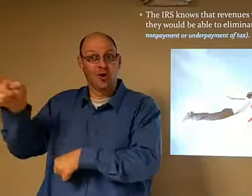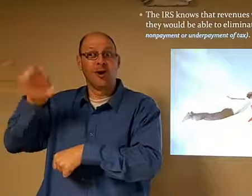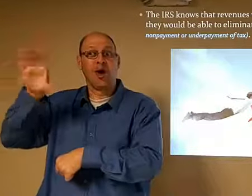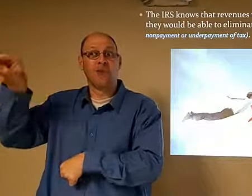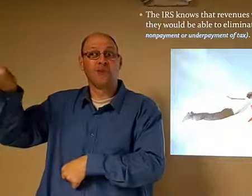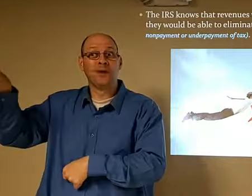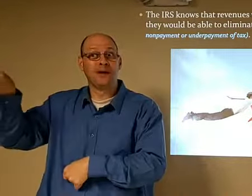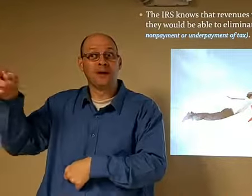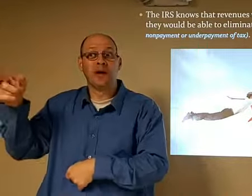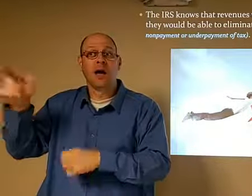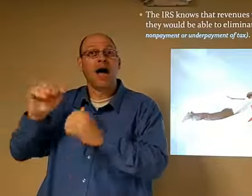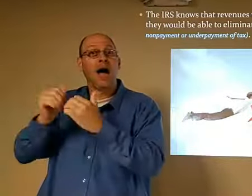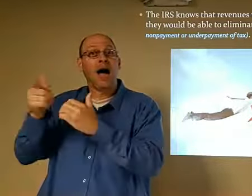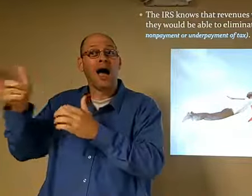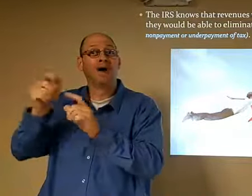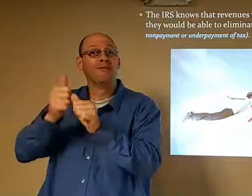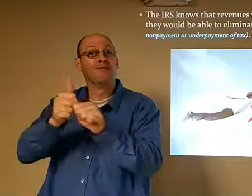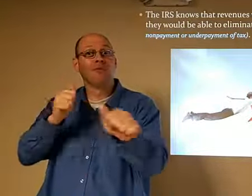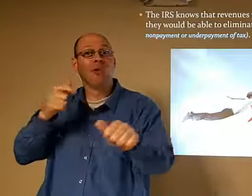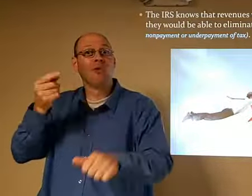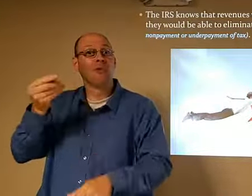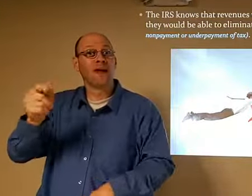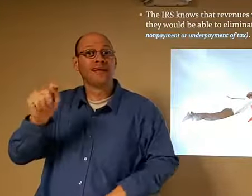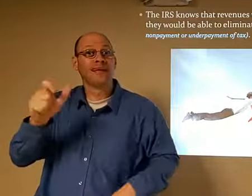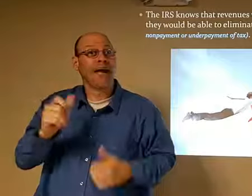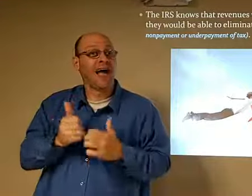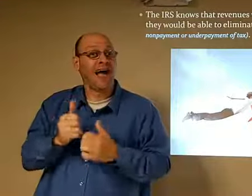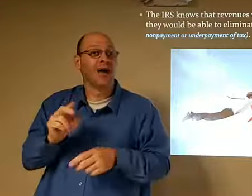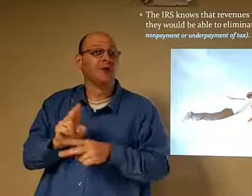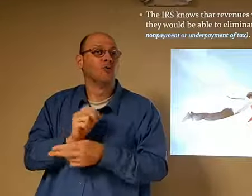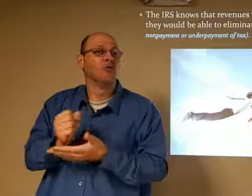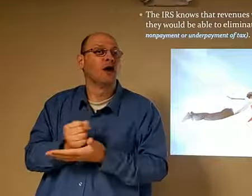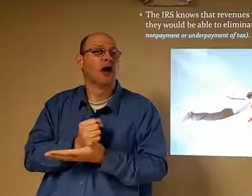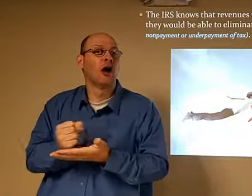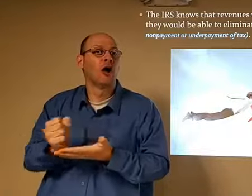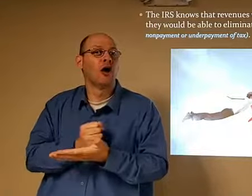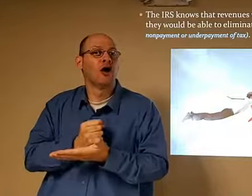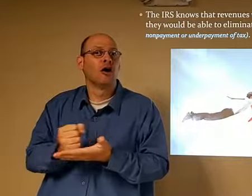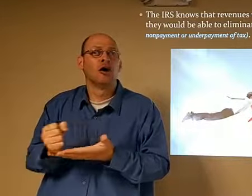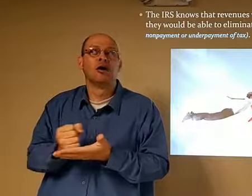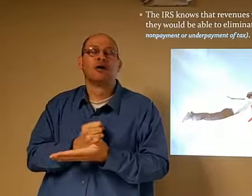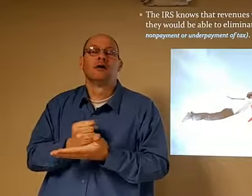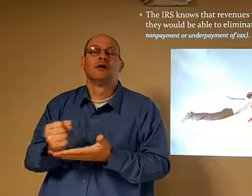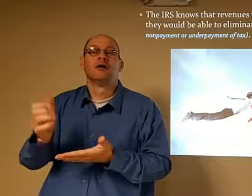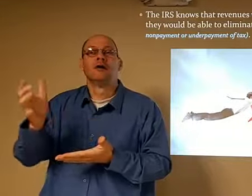you know, people want to try to avoid paying taxes.